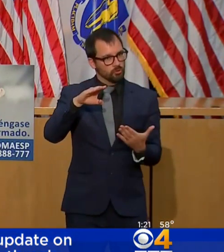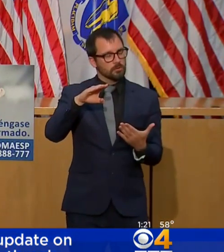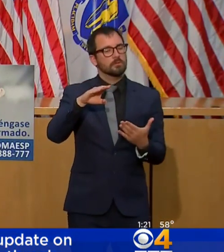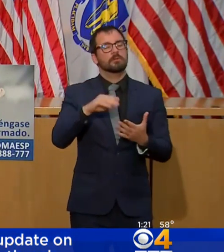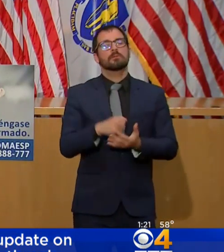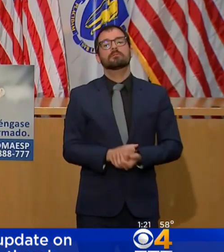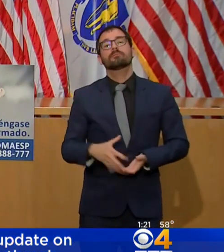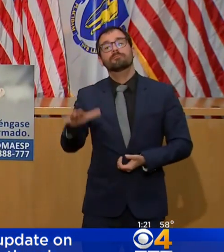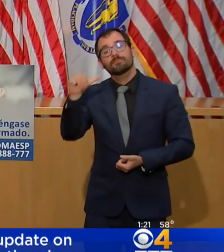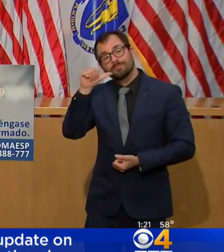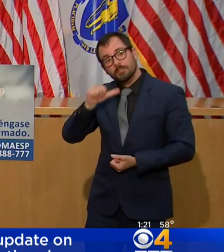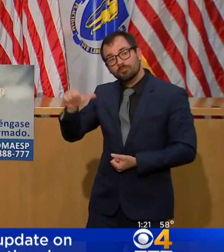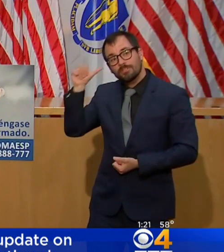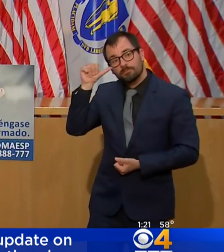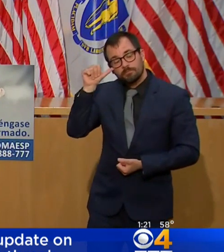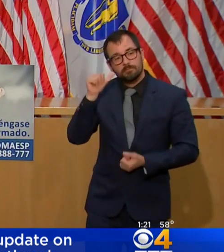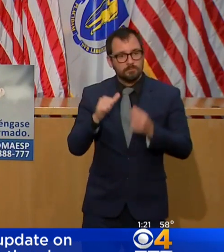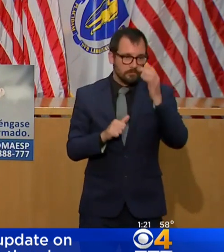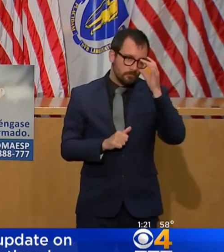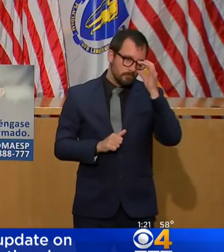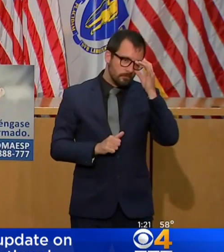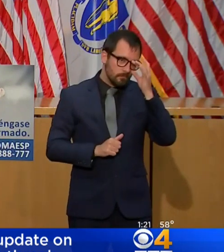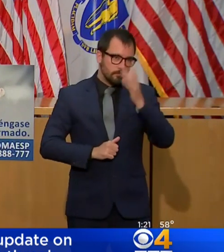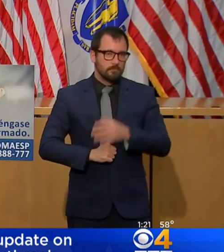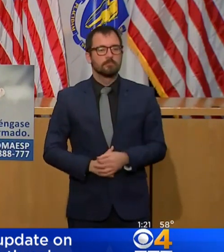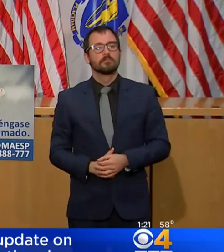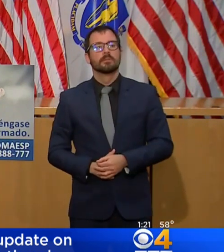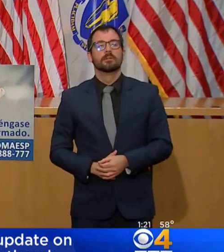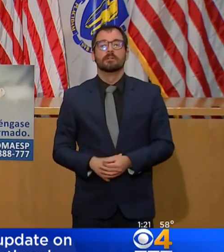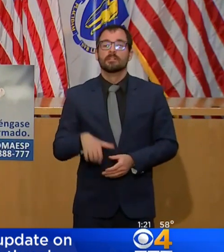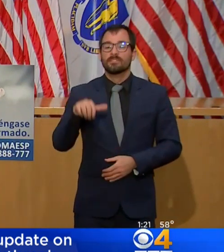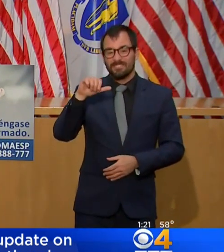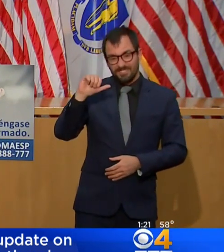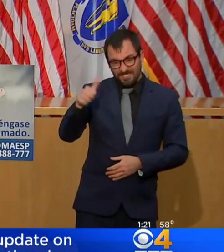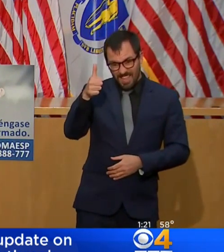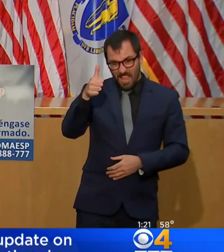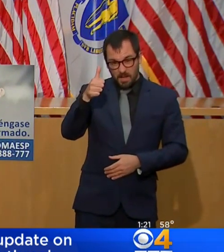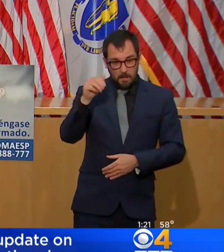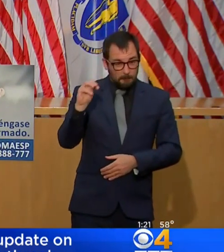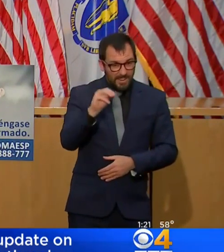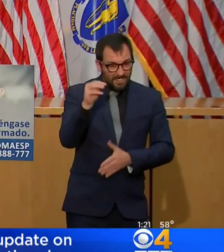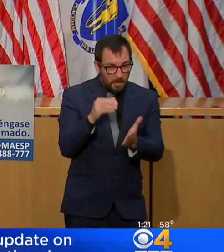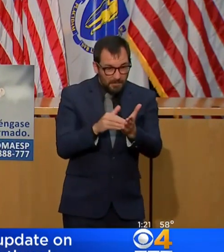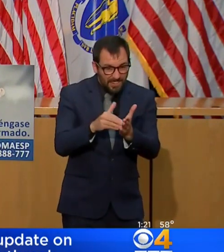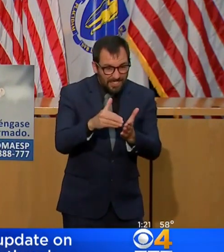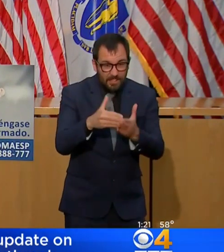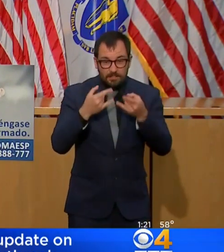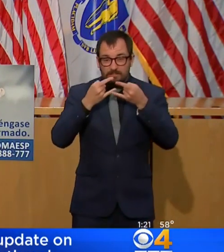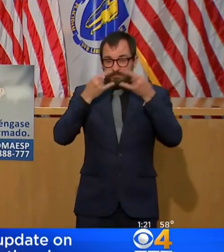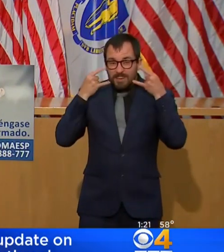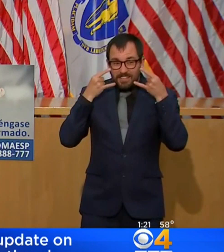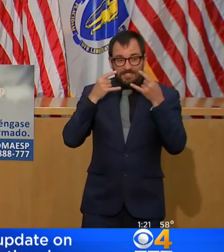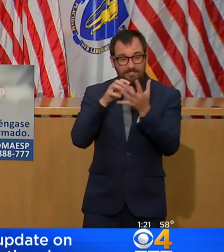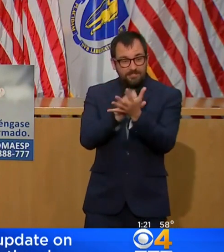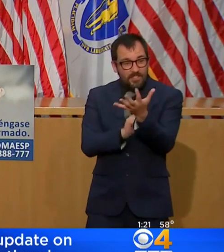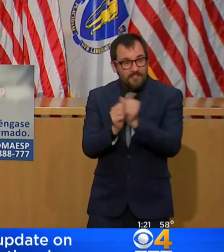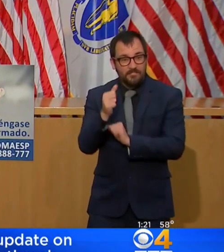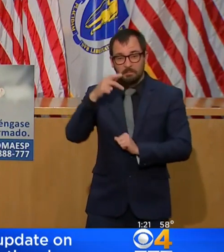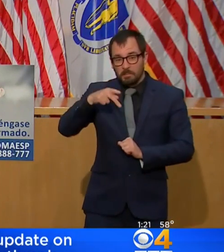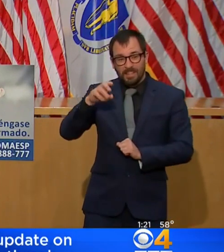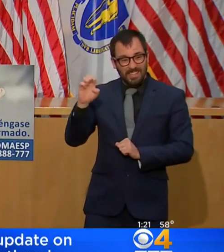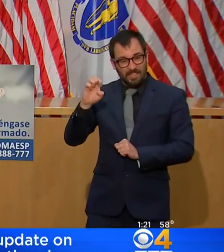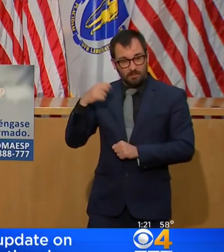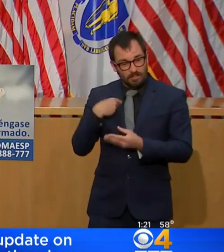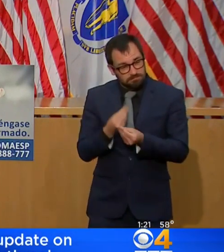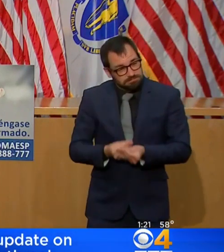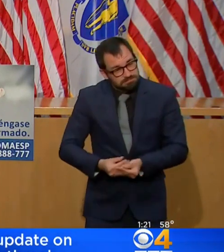in its administration, we distributed our 10 millionth piece of PPE to hospitals, nursing homes, community health centers,